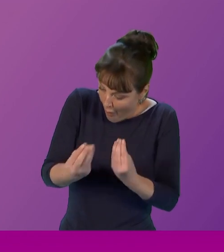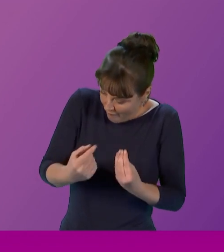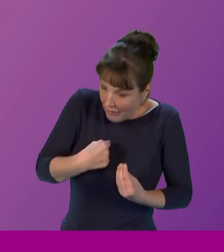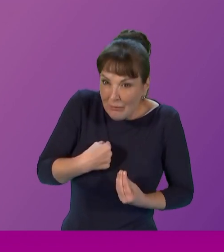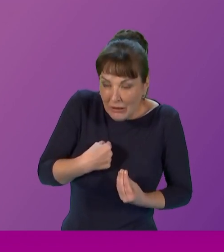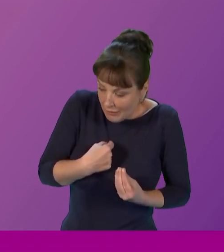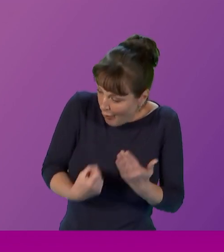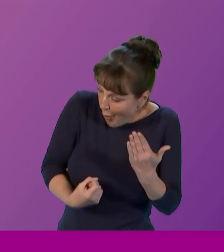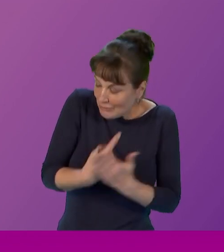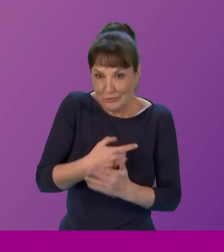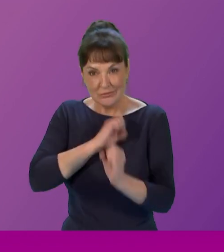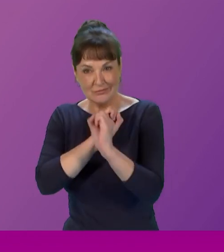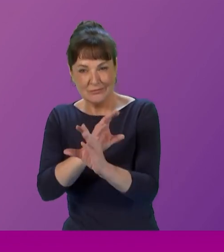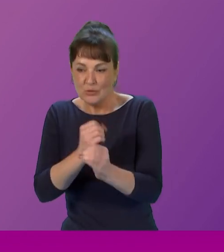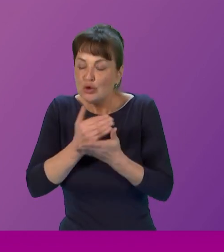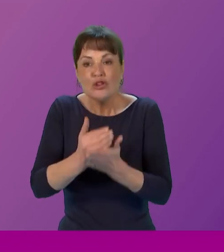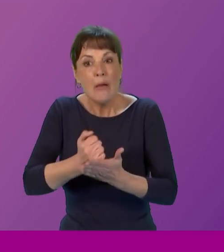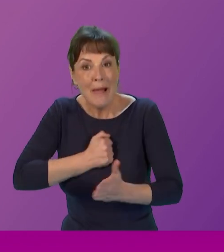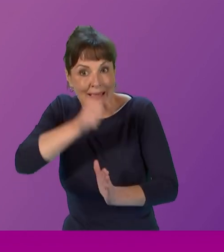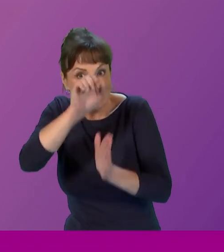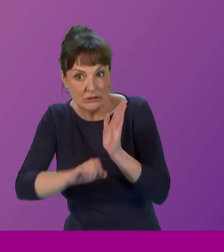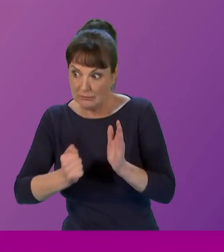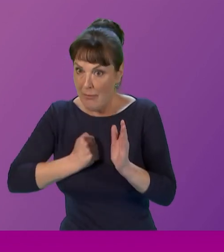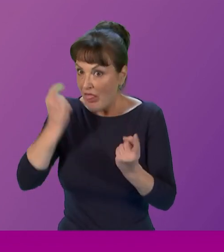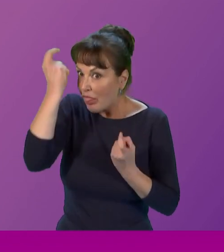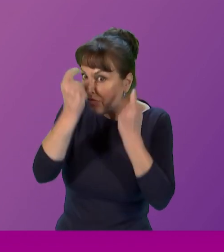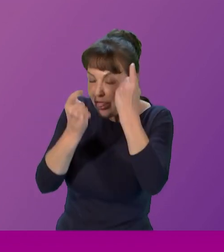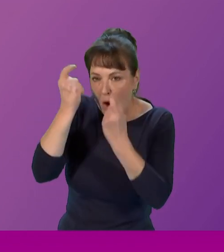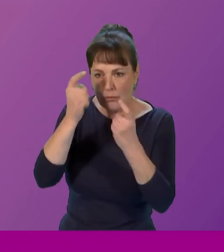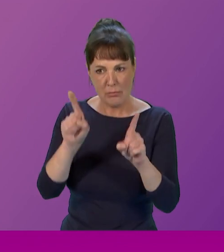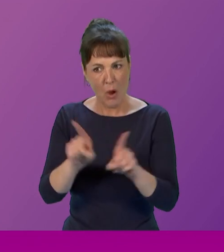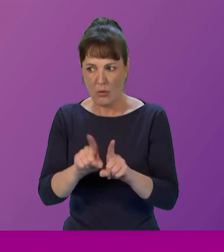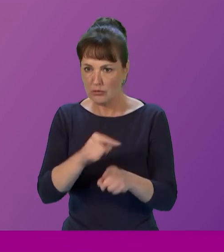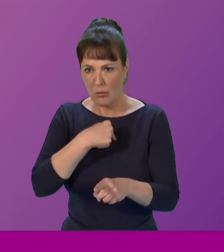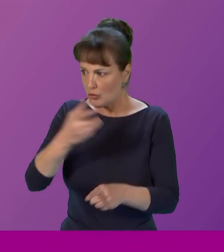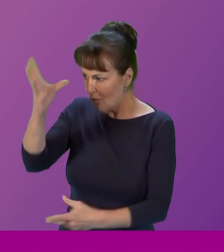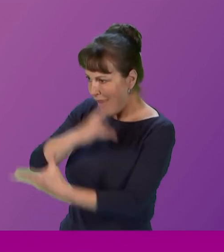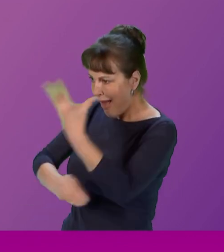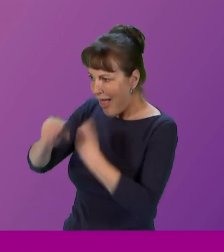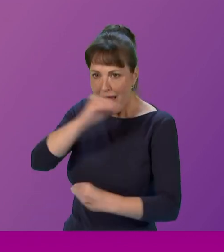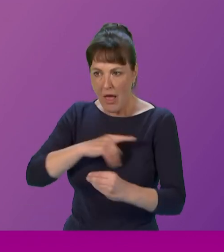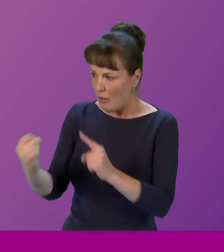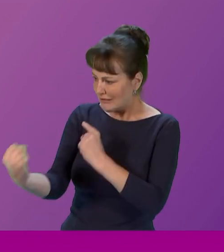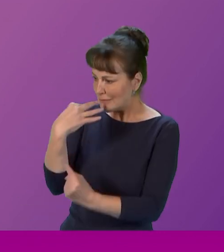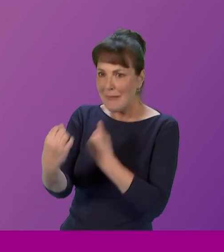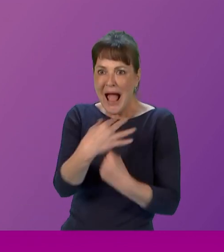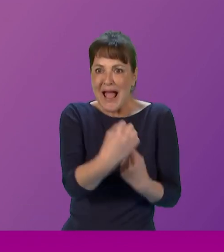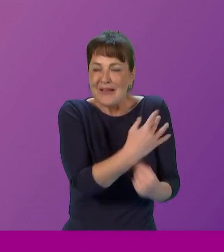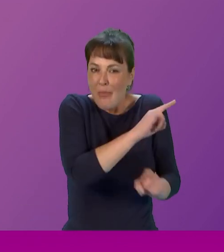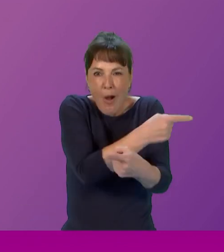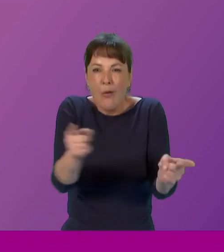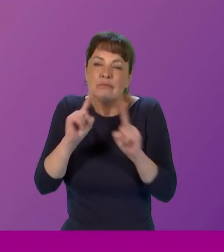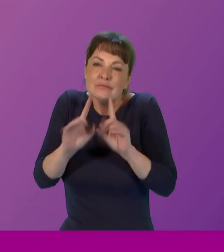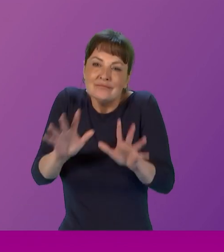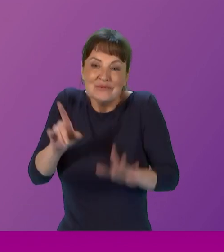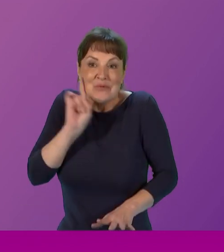only share my experiences and thoughts with you today but to also learn and be inspired from all the amazing women here I